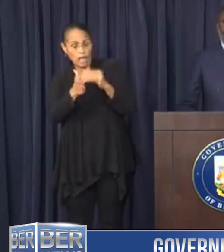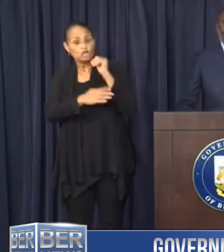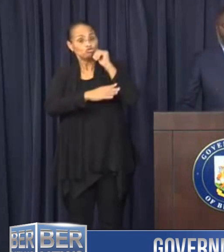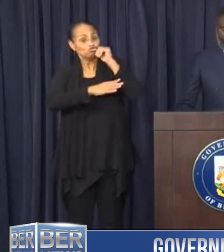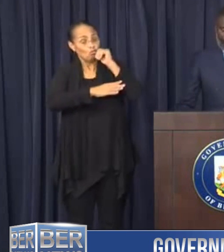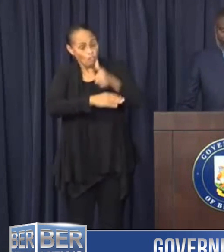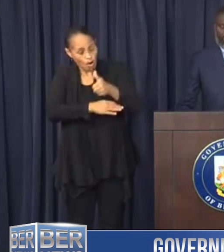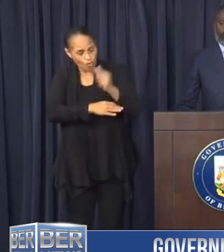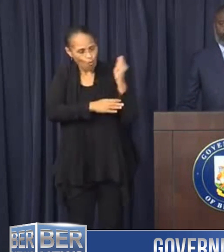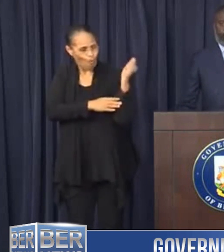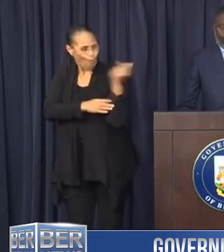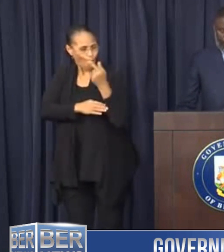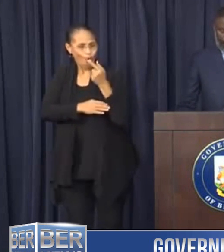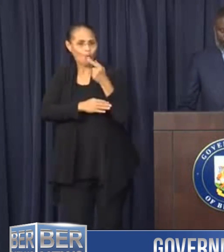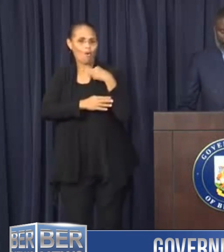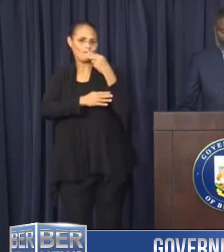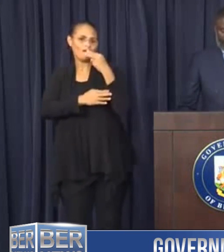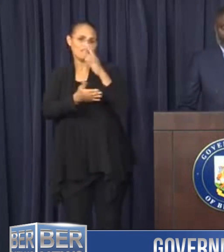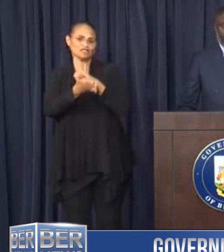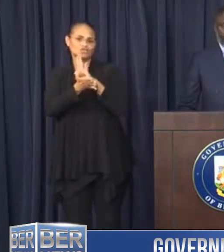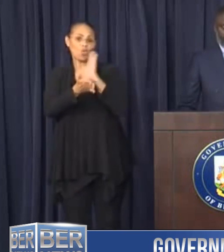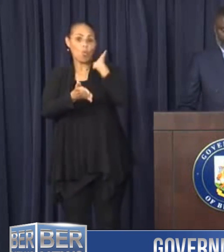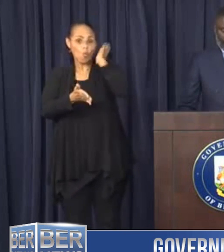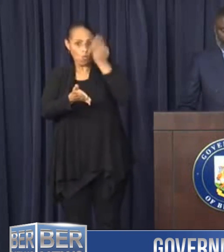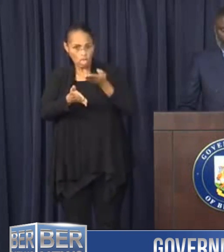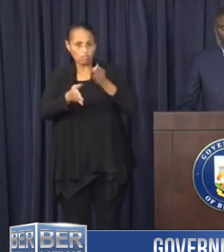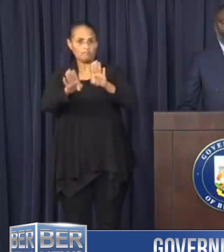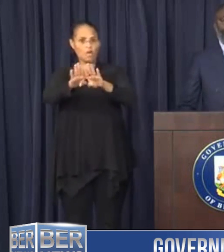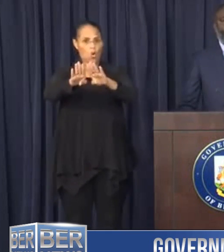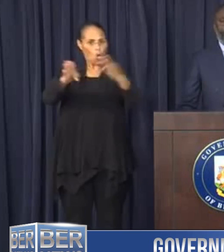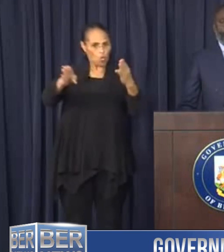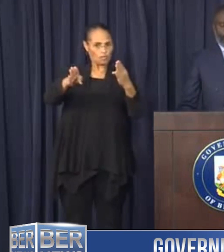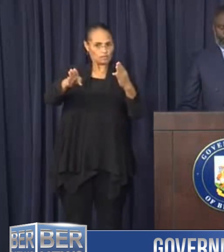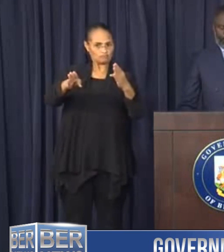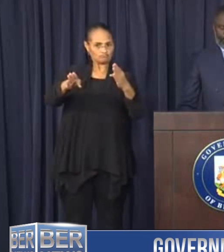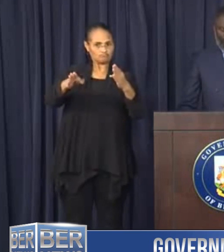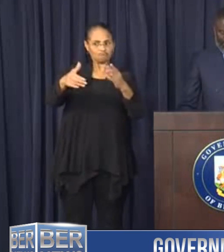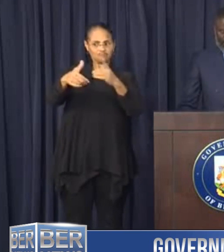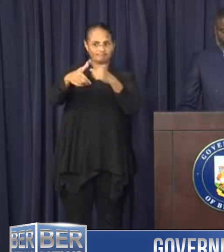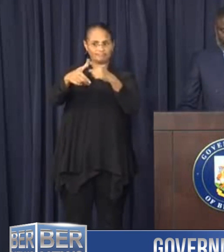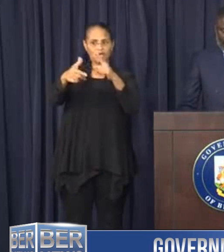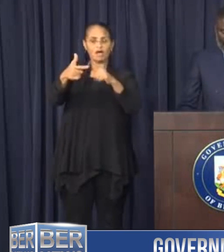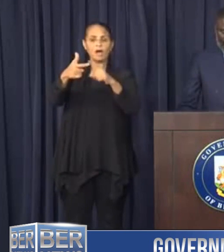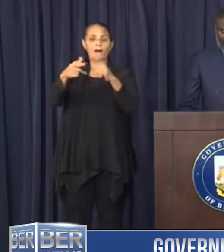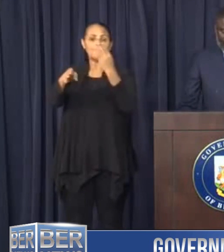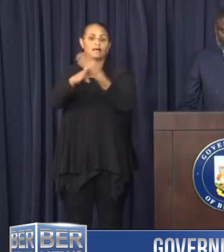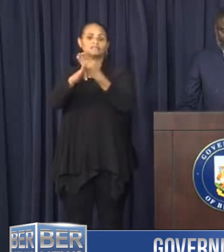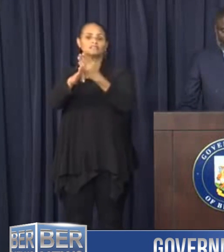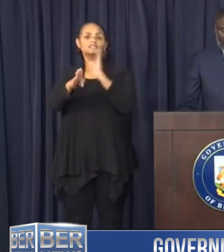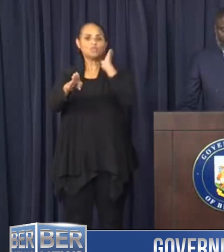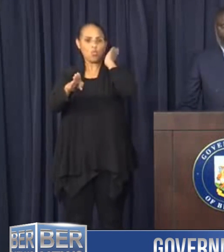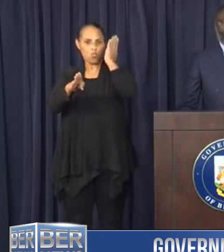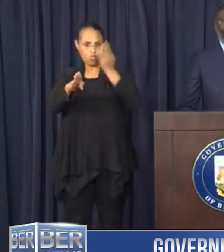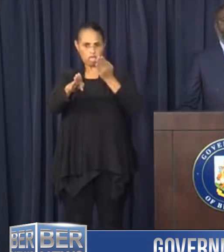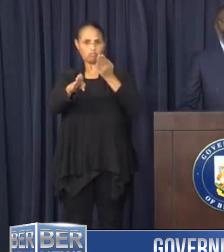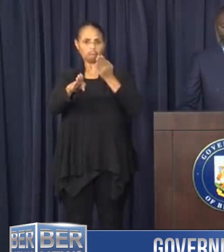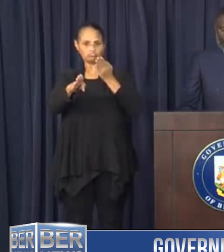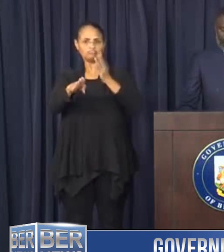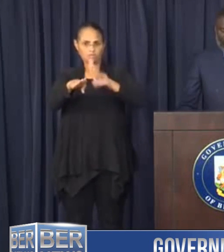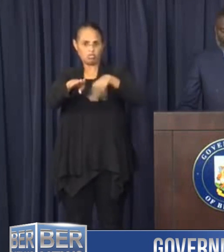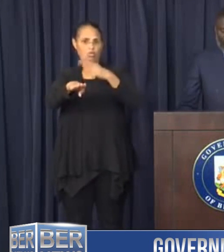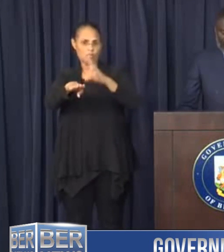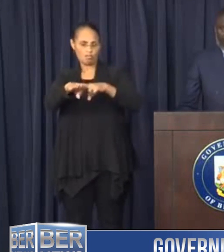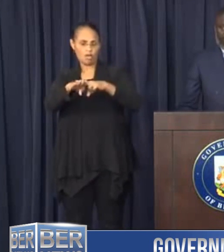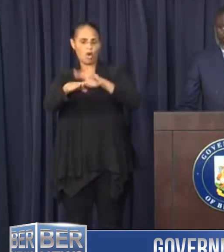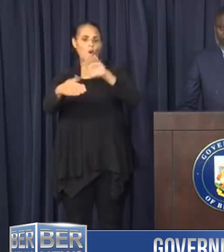all public schools will be open. All buses will be running. All